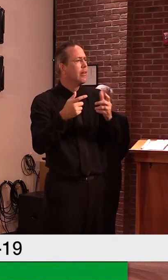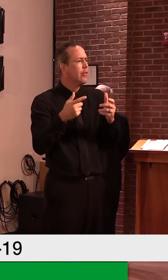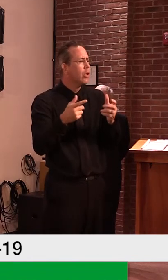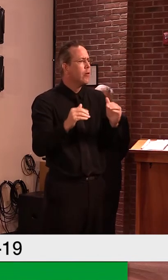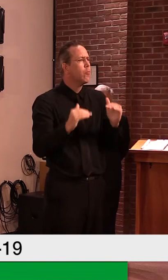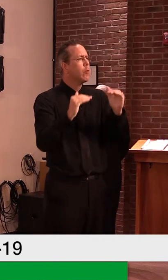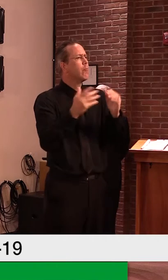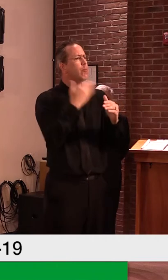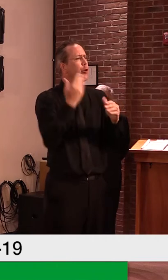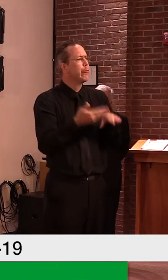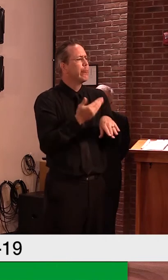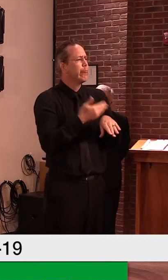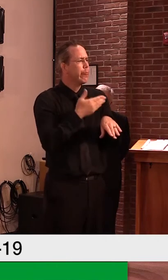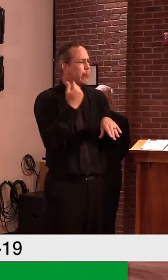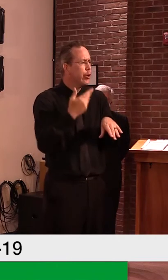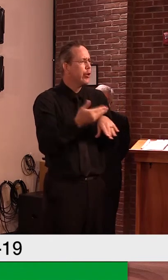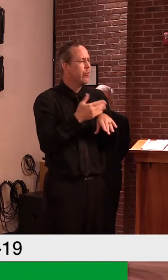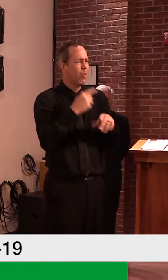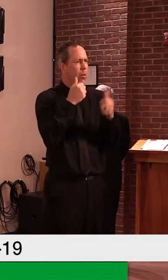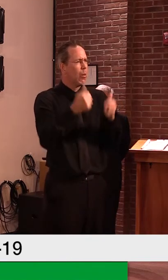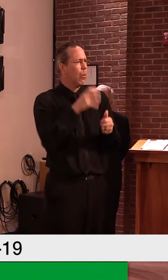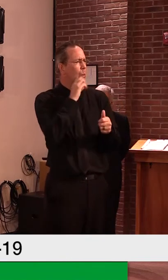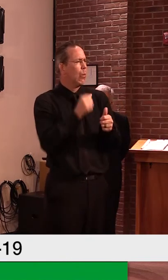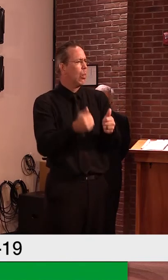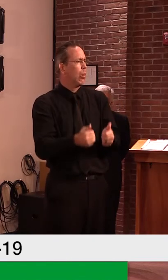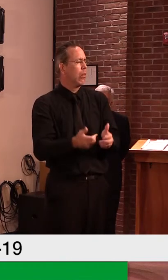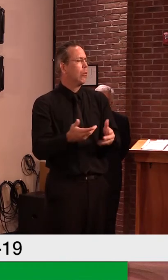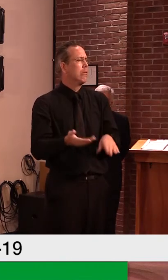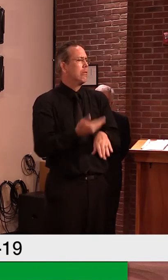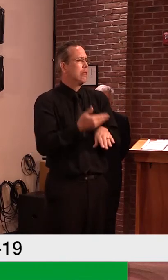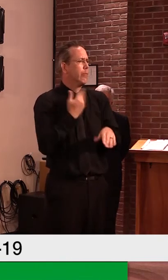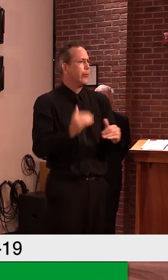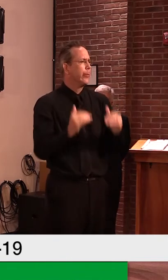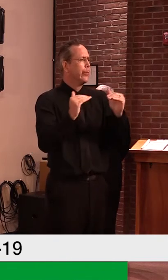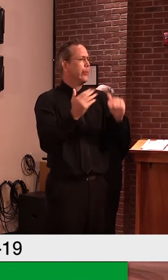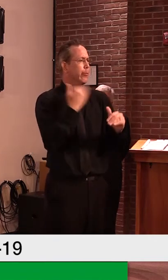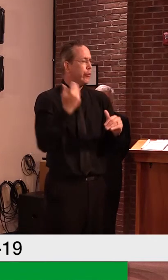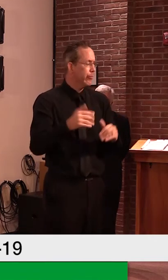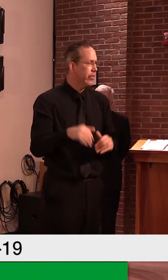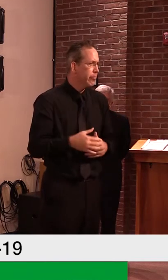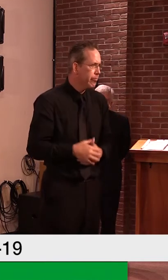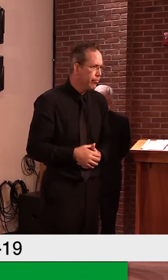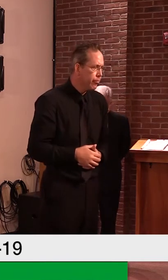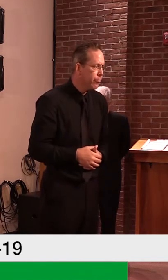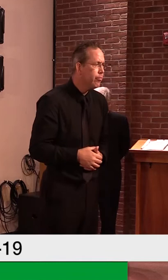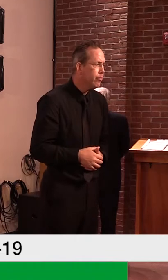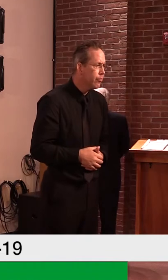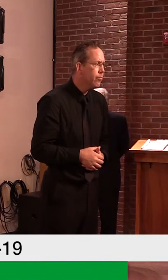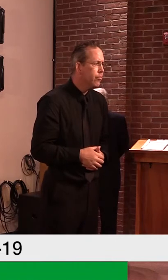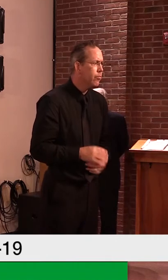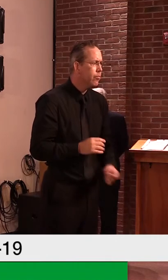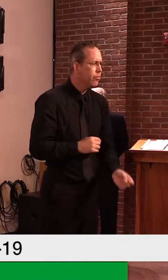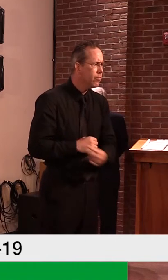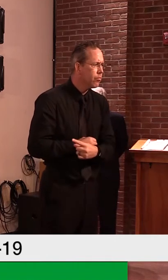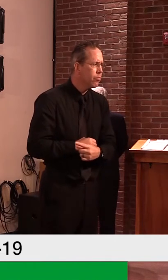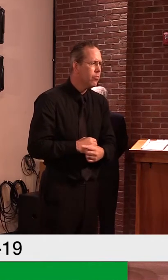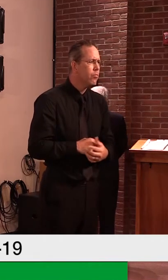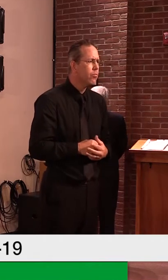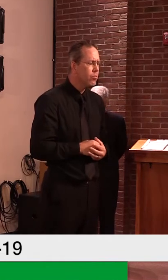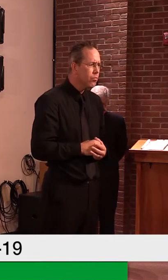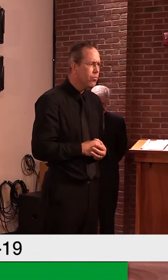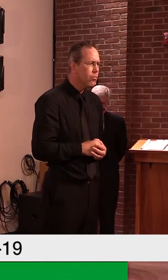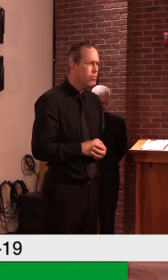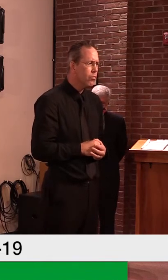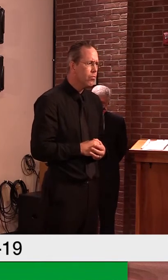I see. And, um, is this a philosophical problem? mean, we, uh, do aren't, aren't the